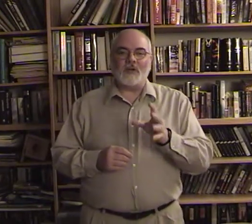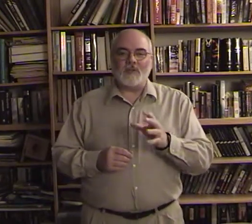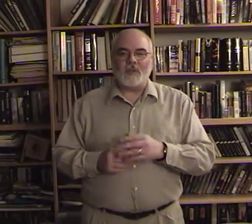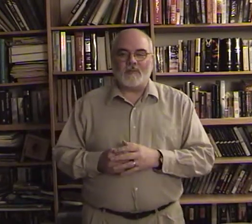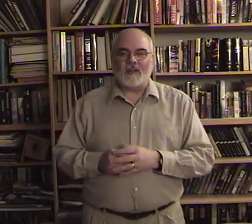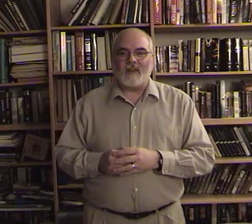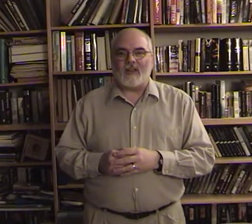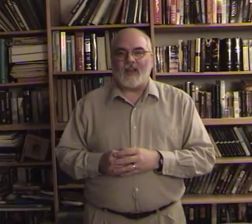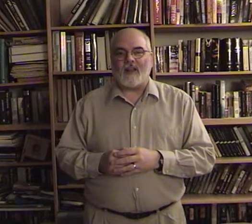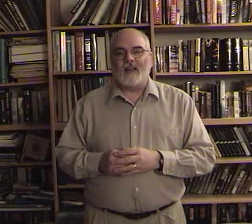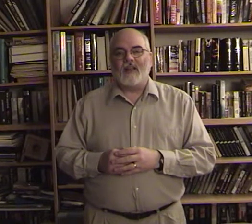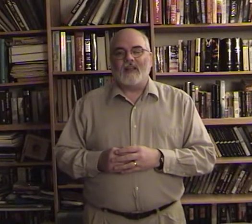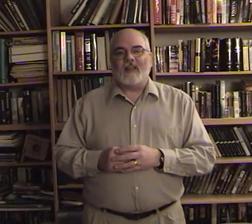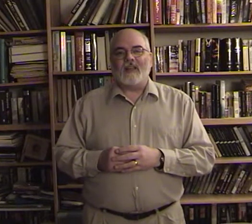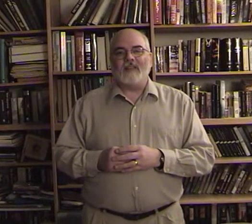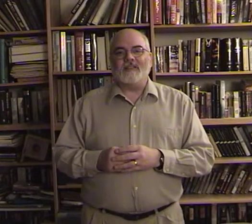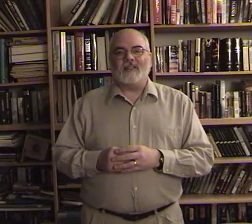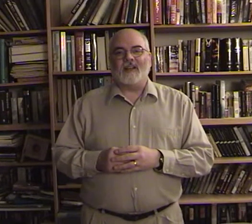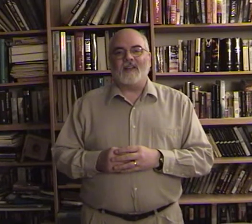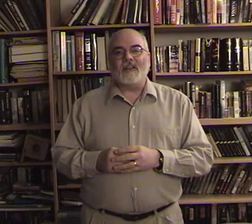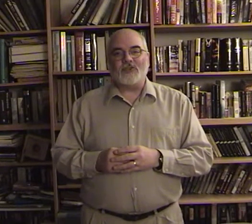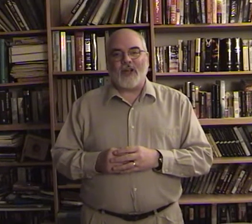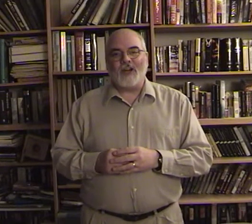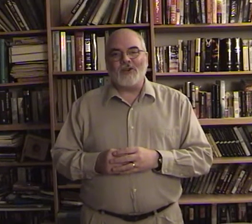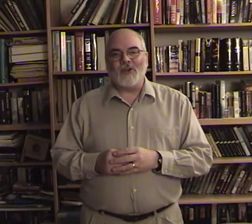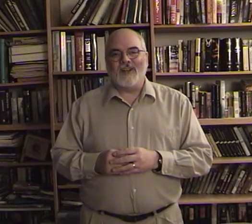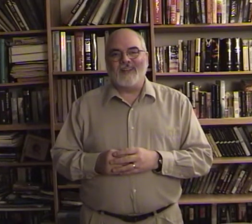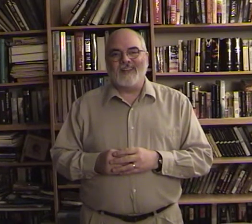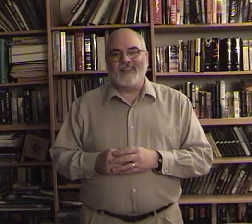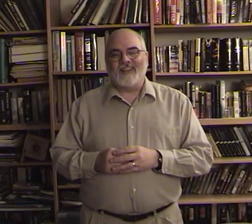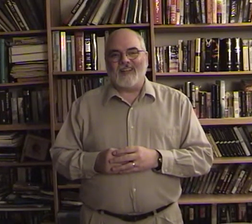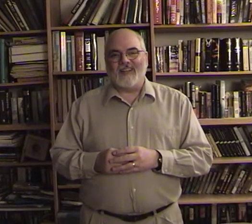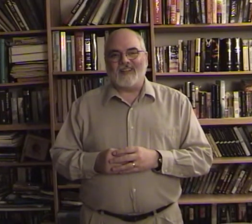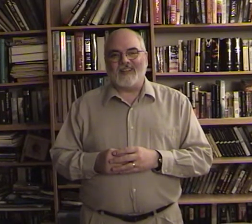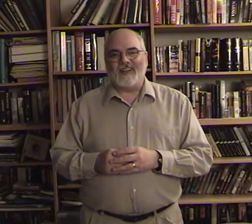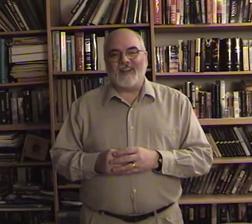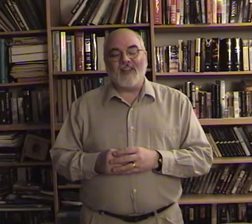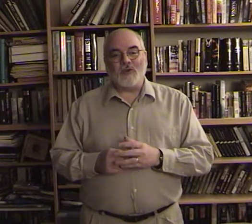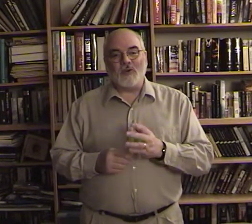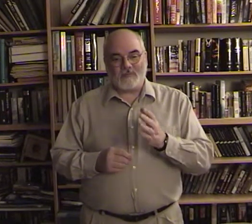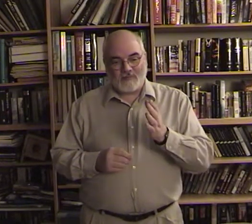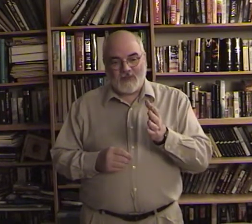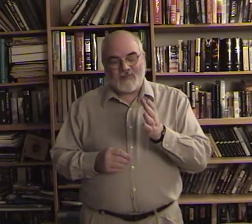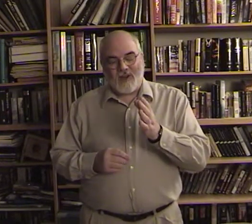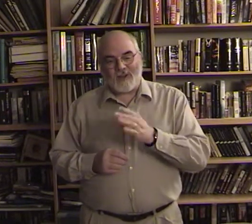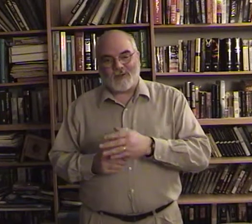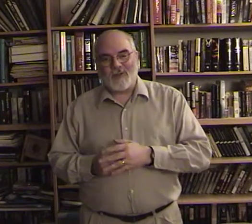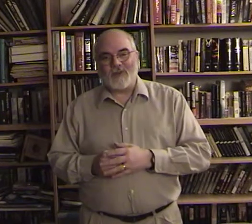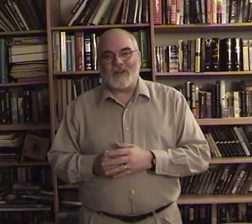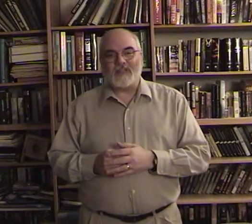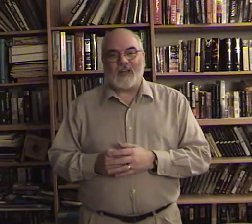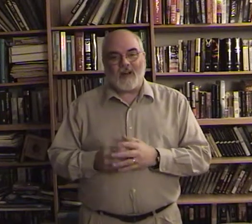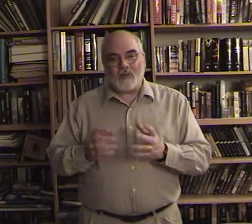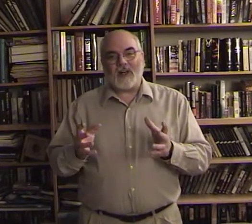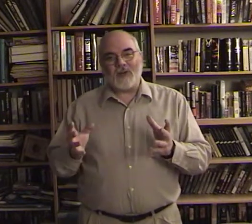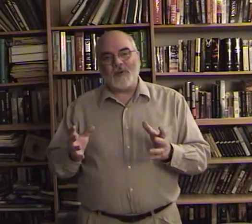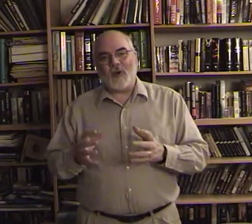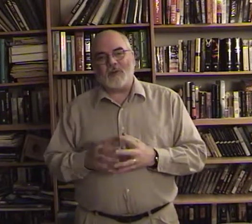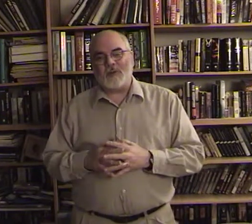do something that is is challenging and if you follow through with this and I really do hope you